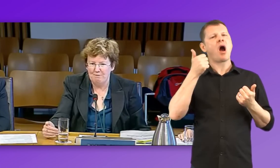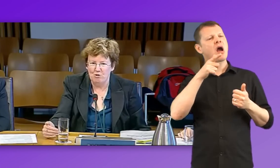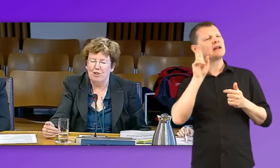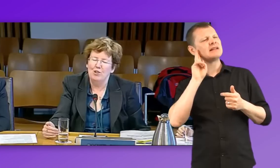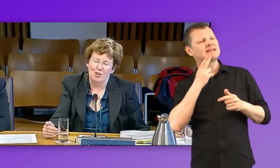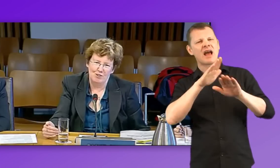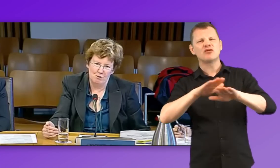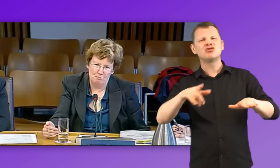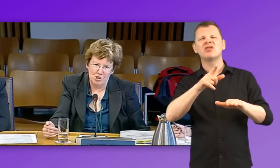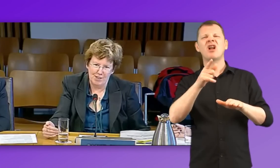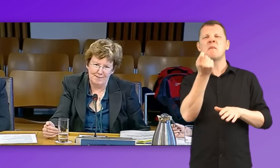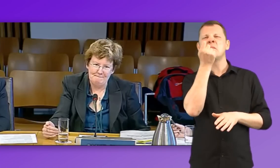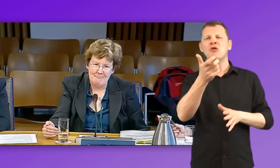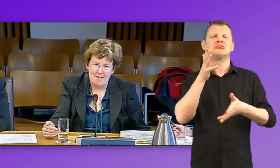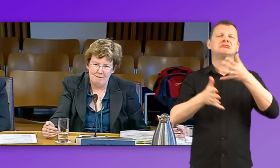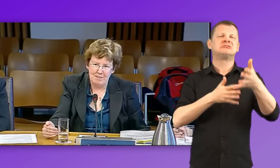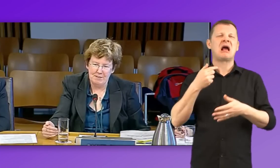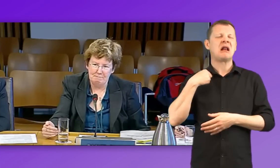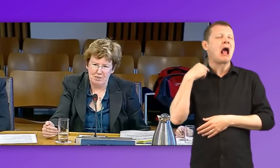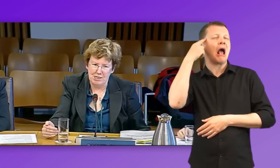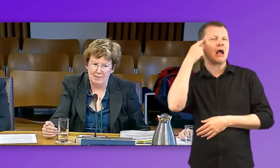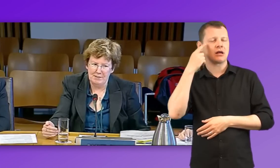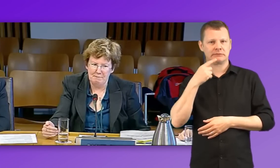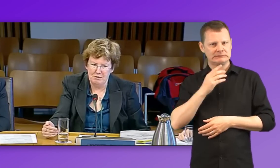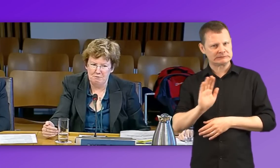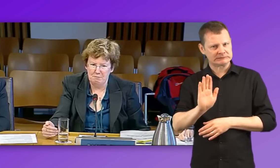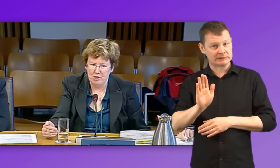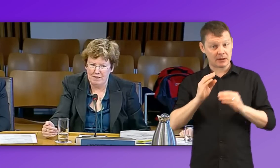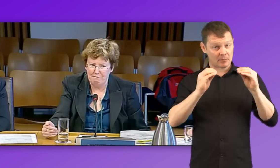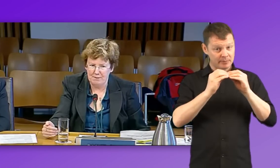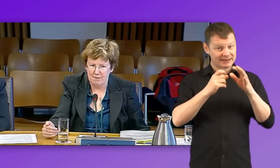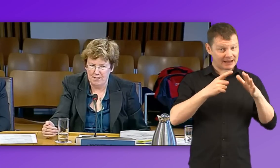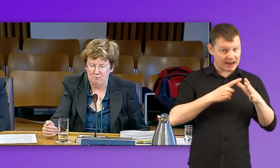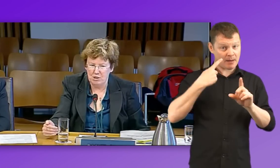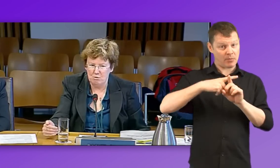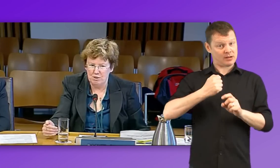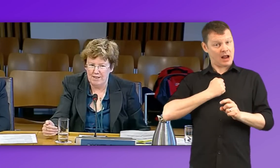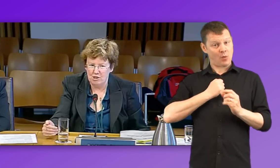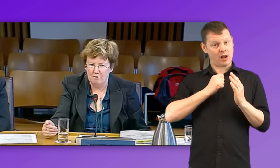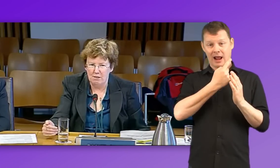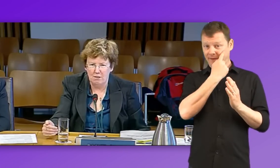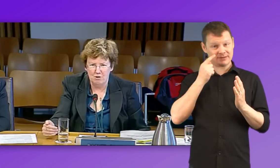deaf children are not going to use much sign. In my submission, and the submission from the British Deaf Association, we saw that actually there are larger